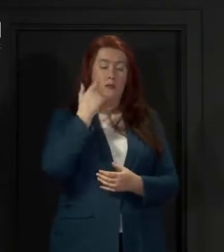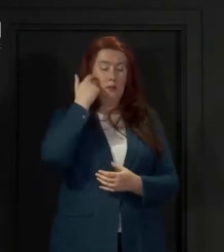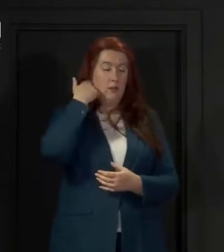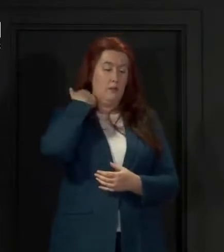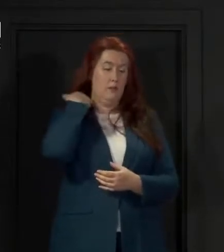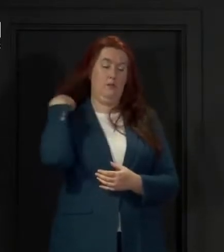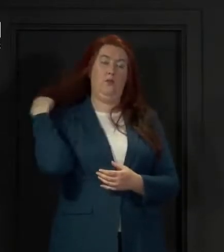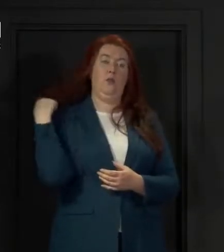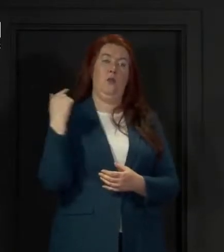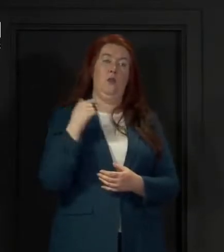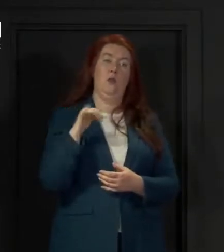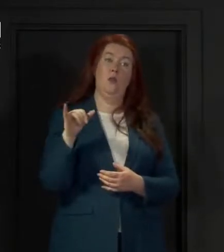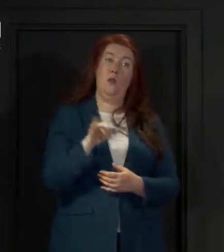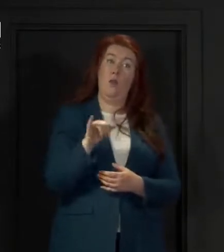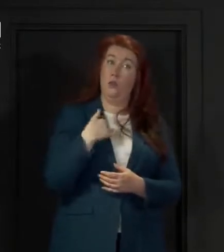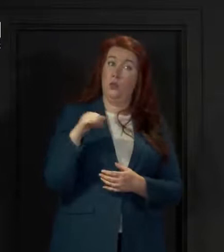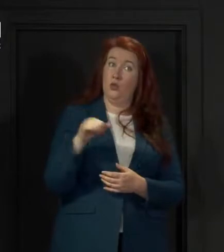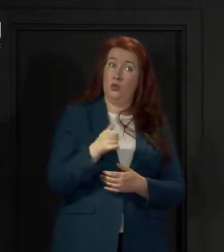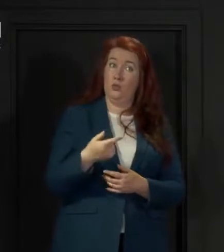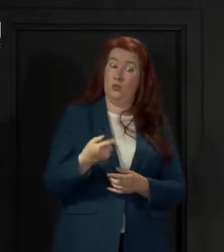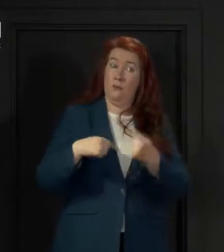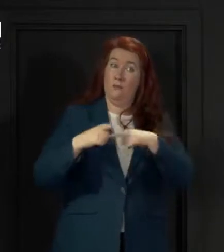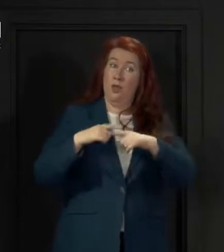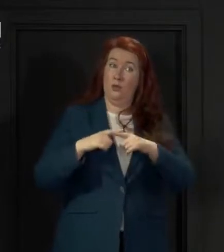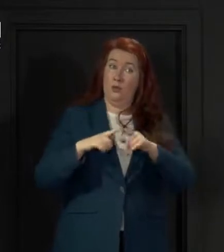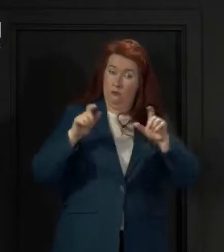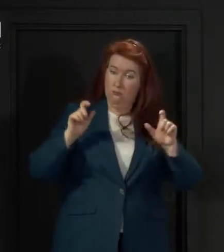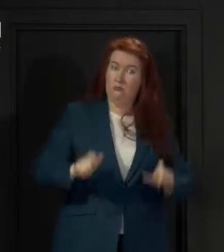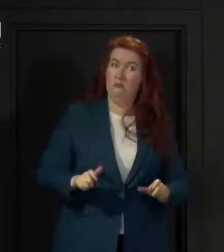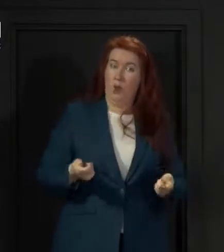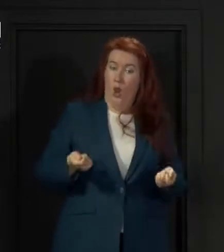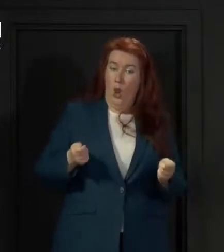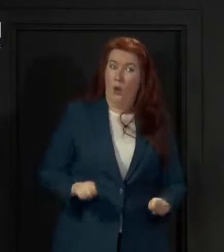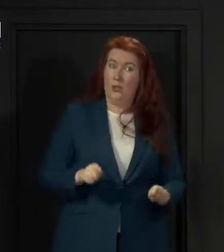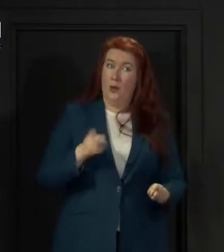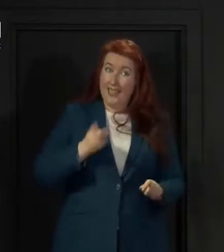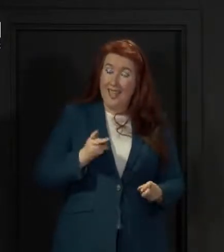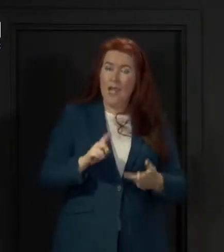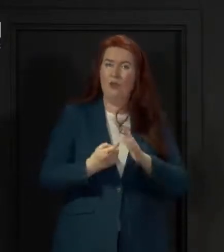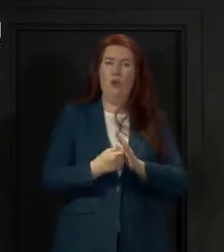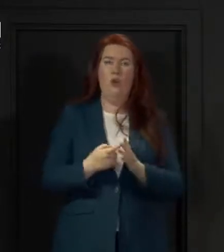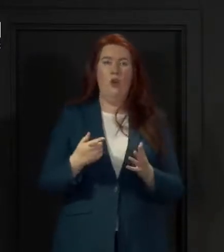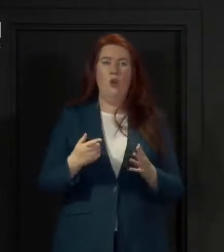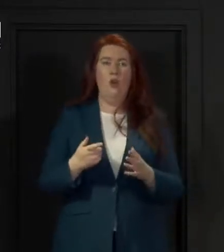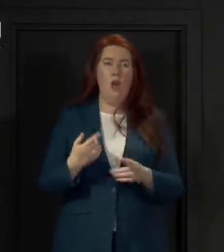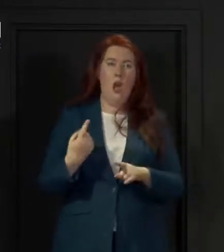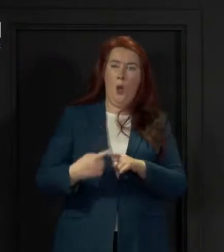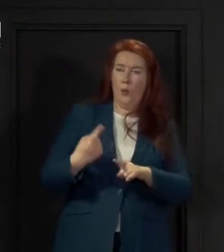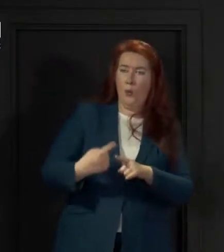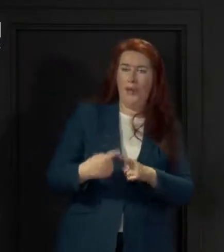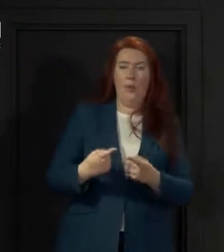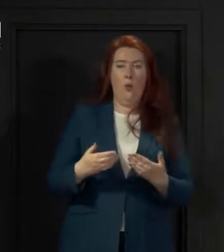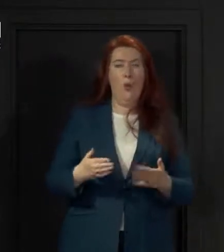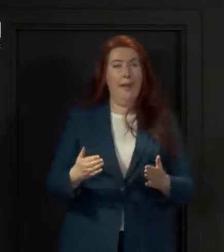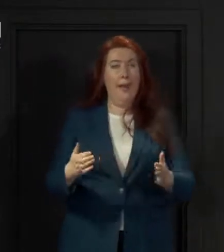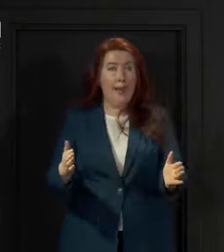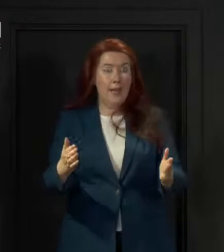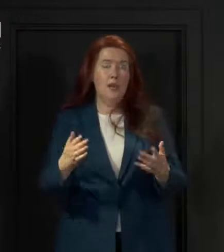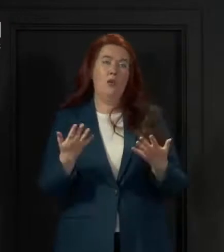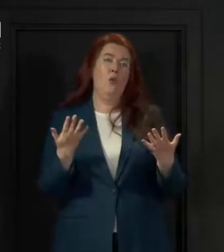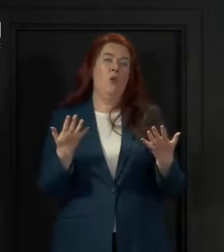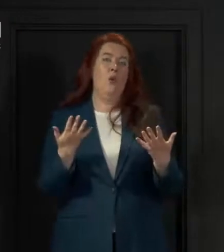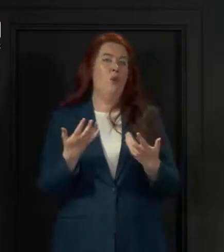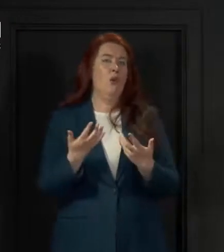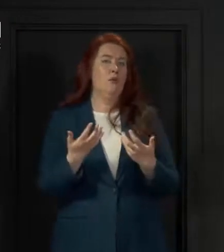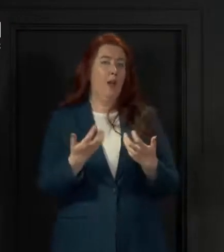would lock down again we are the pace with which we would ease restrictions and what might influence